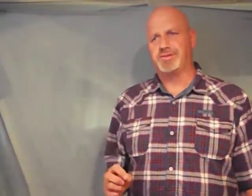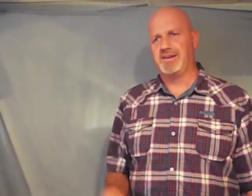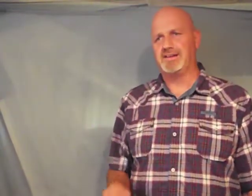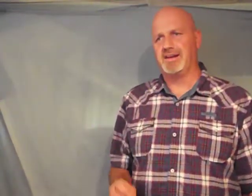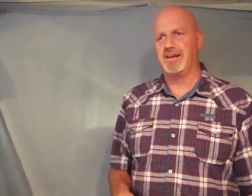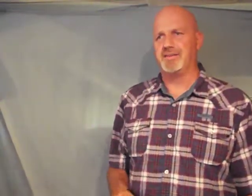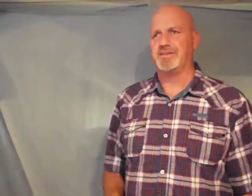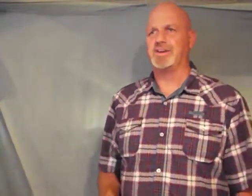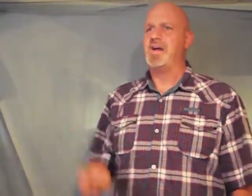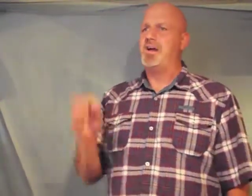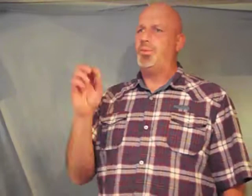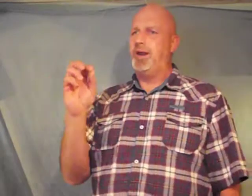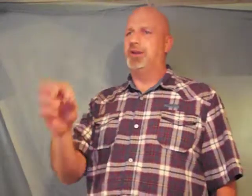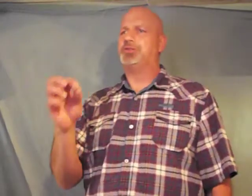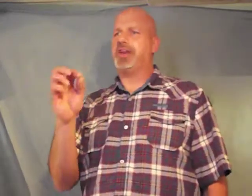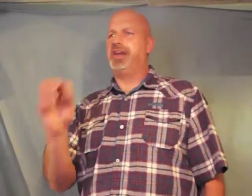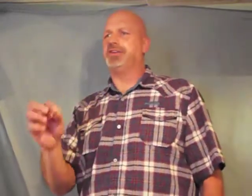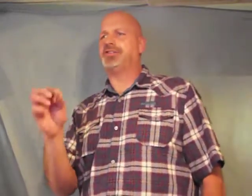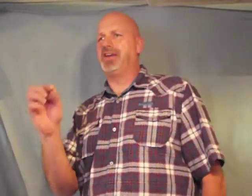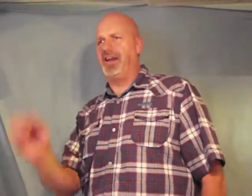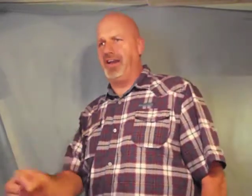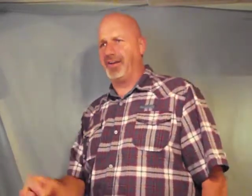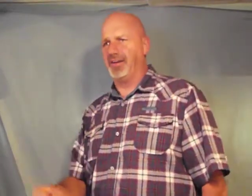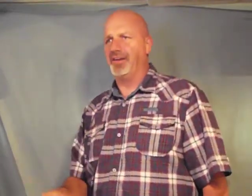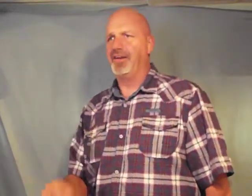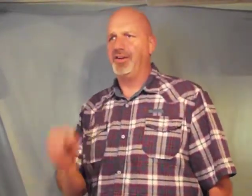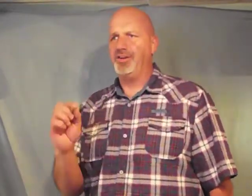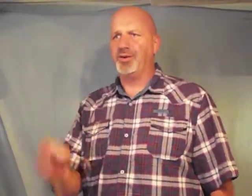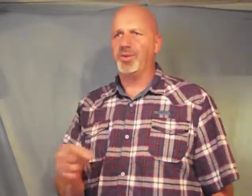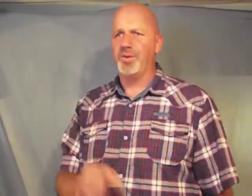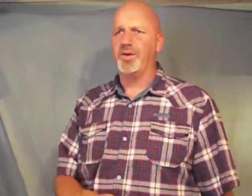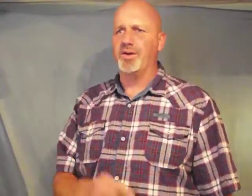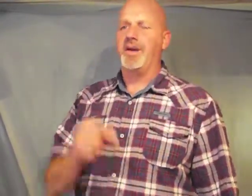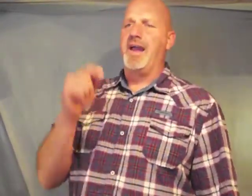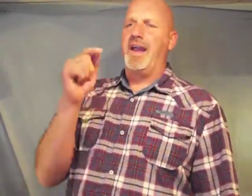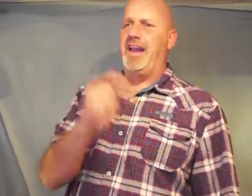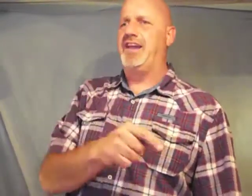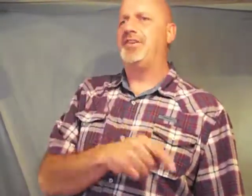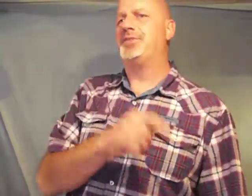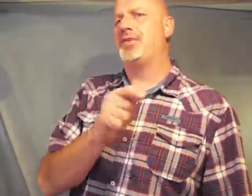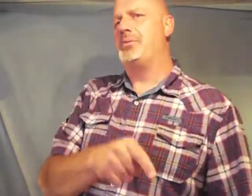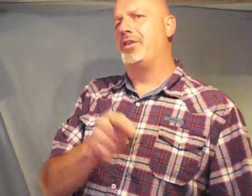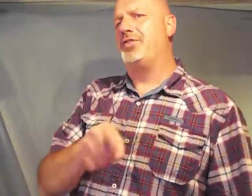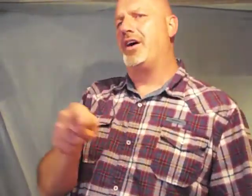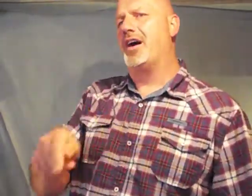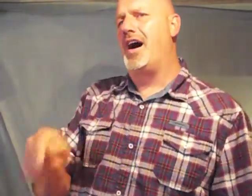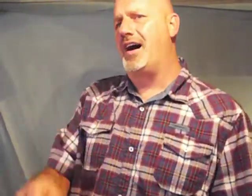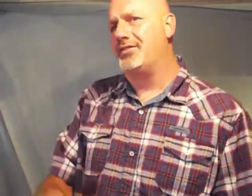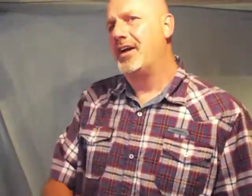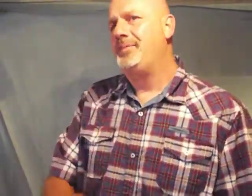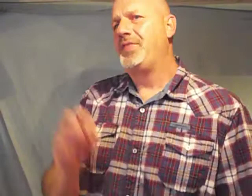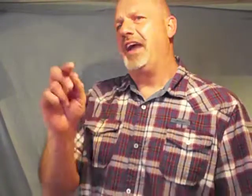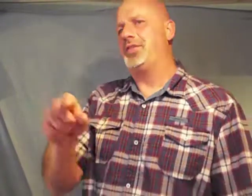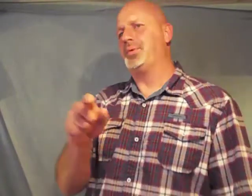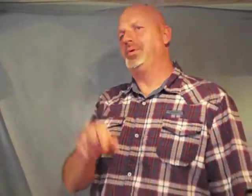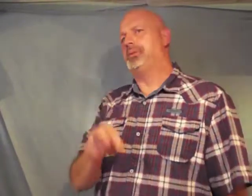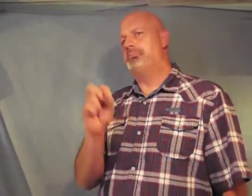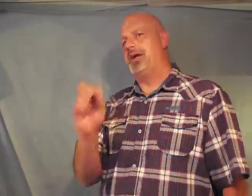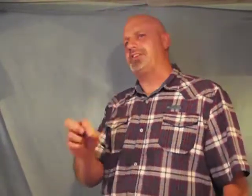seek deliverance we lose ears to hear your word even from afar off and through the midst